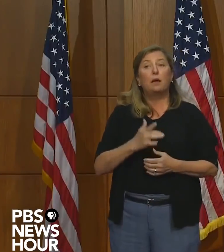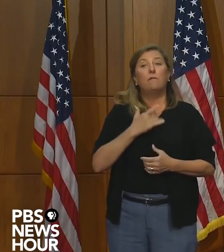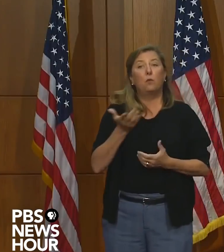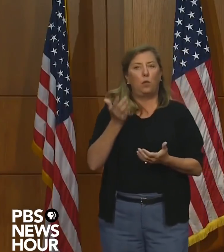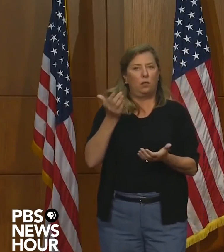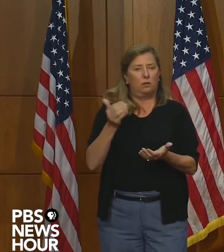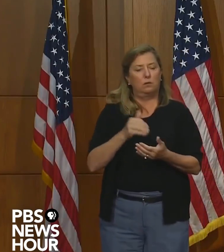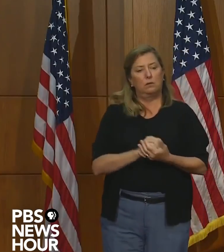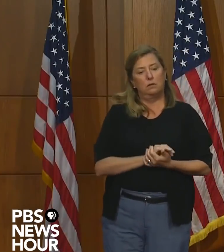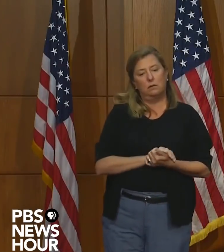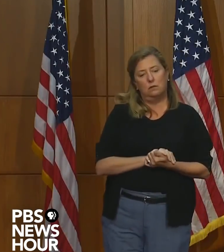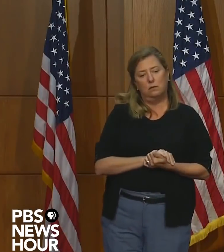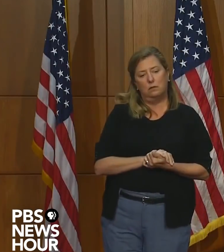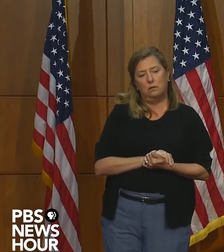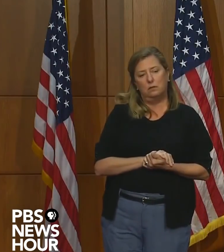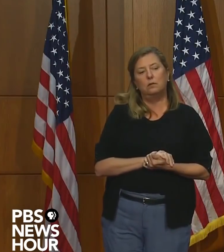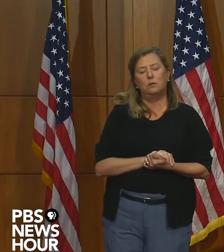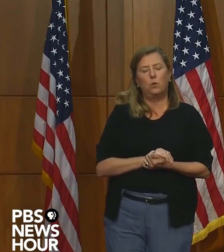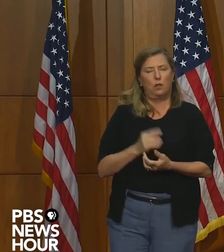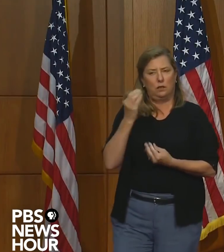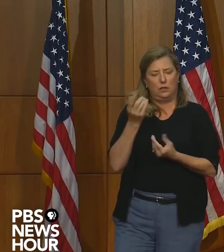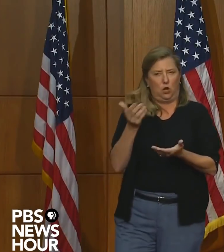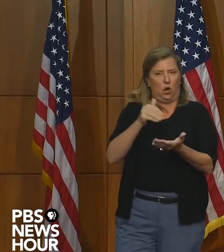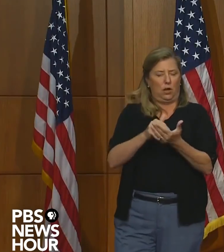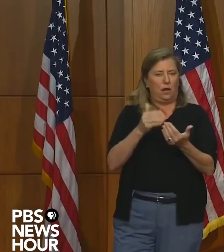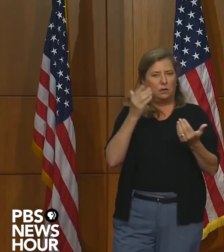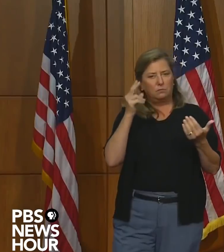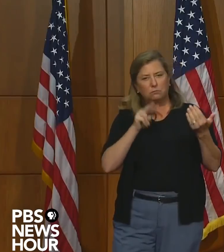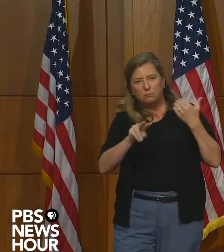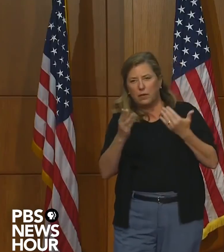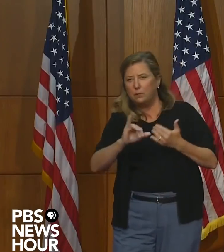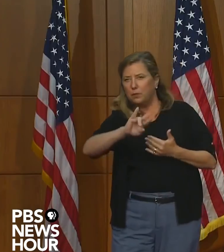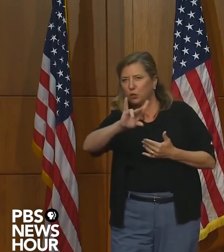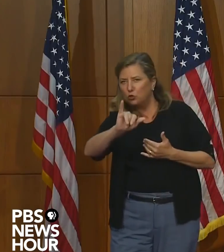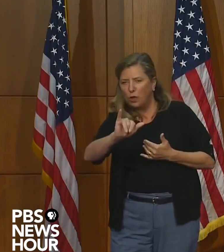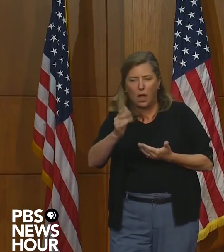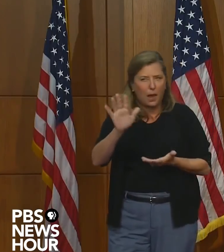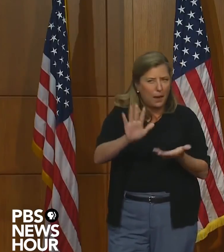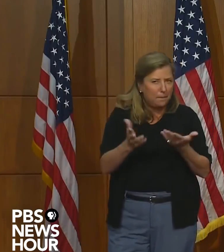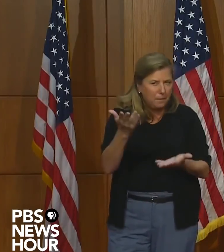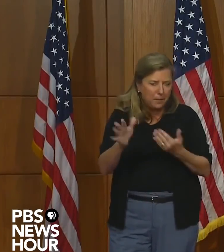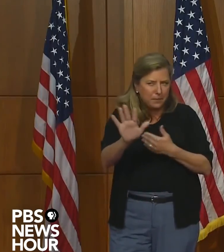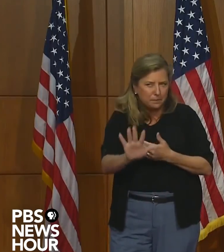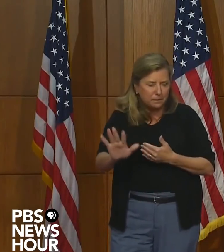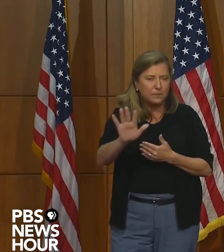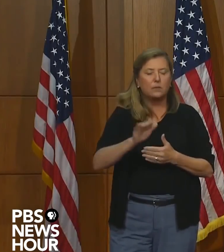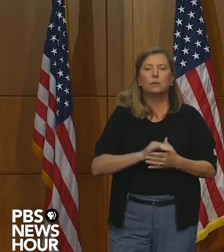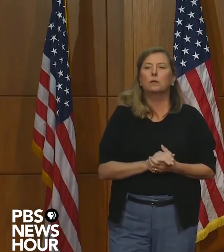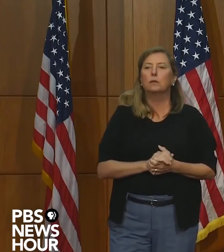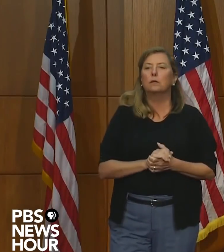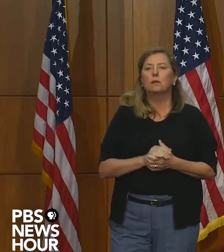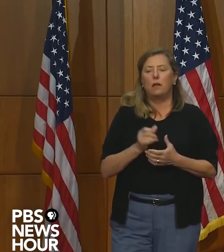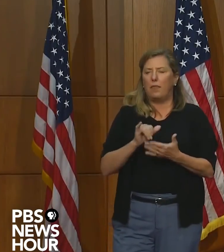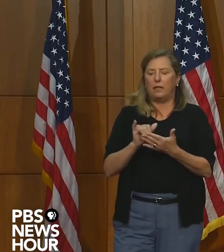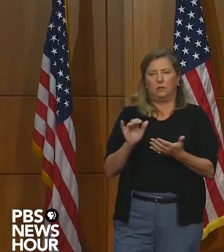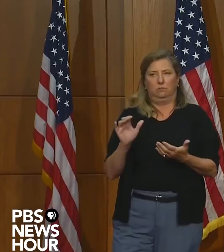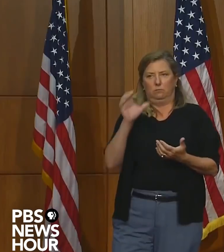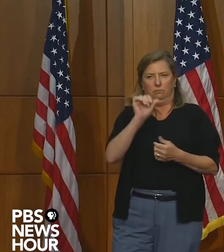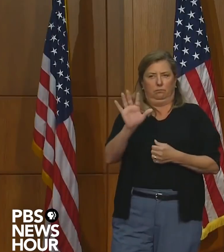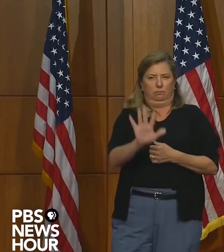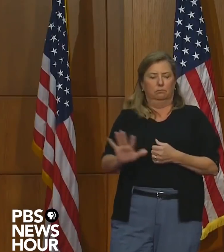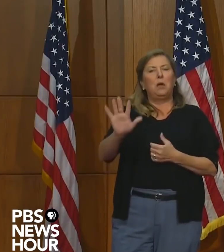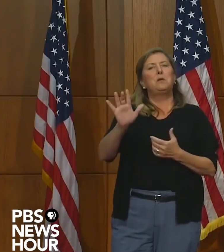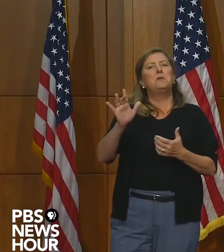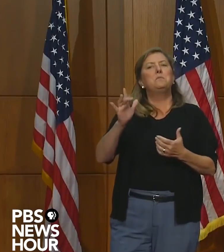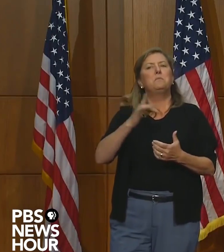-forecast probably in the next few weeks into July. And just, this is a ballpark, but I